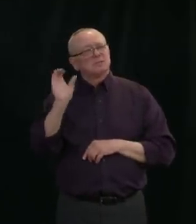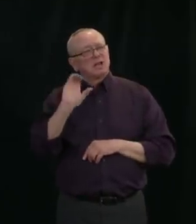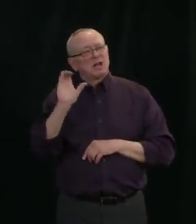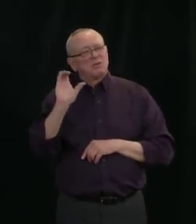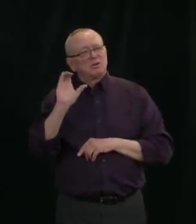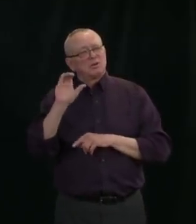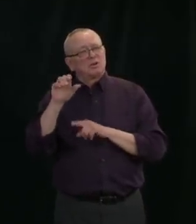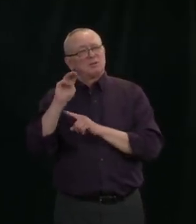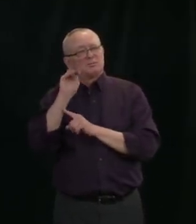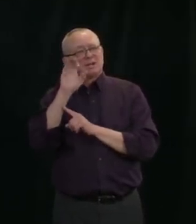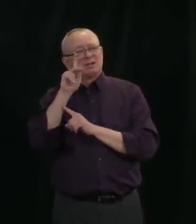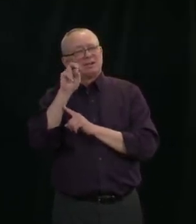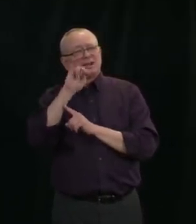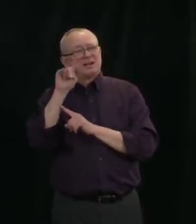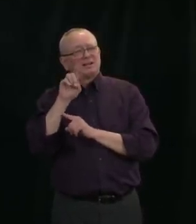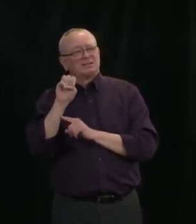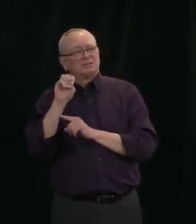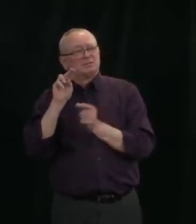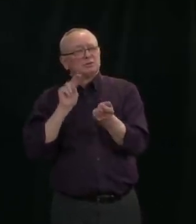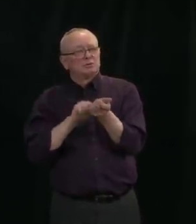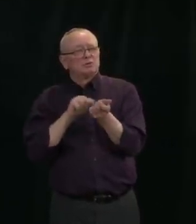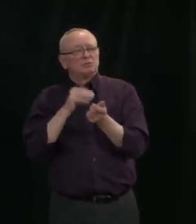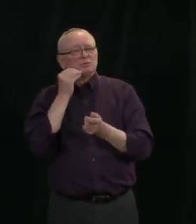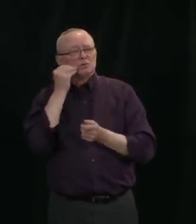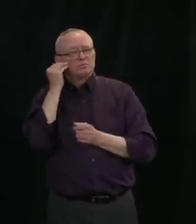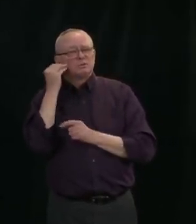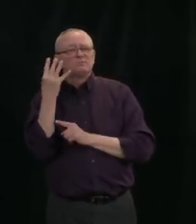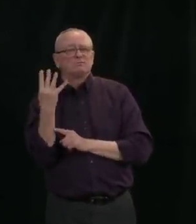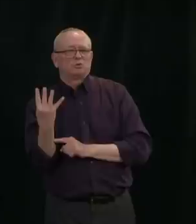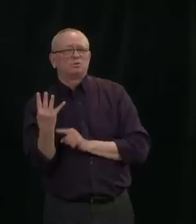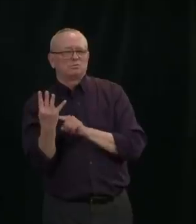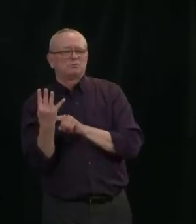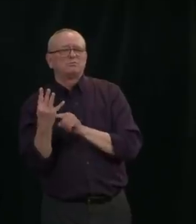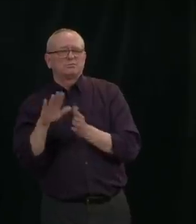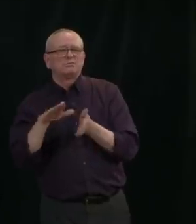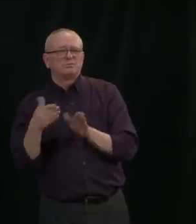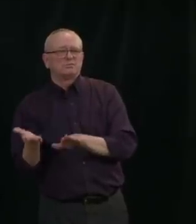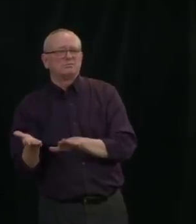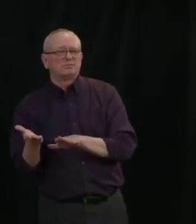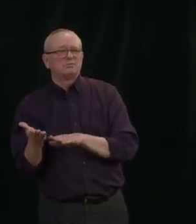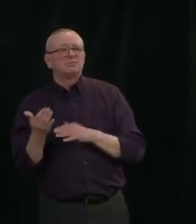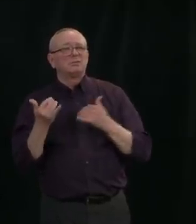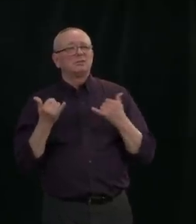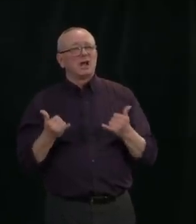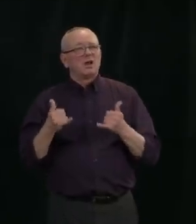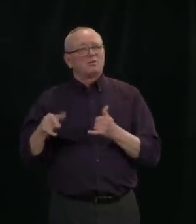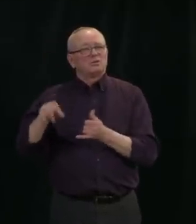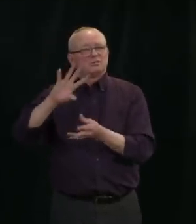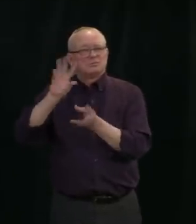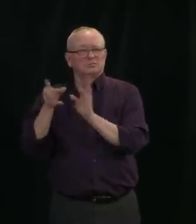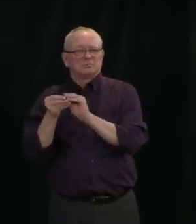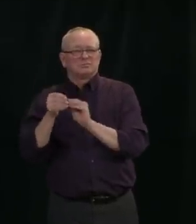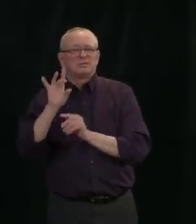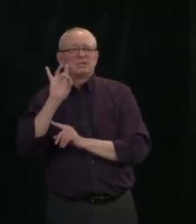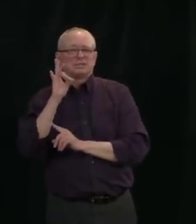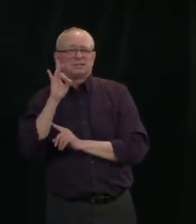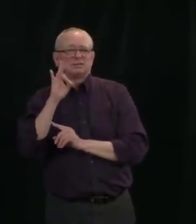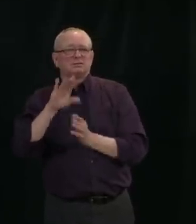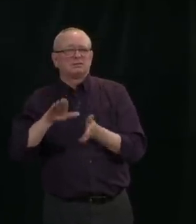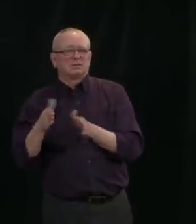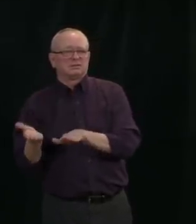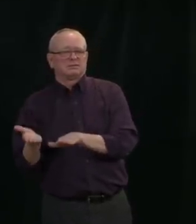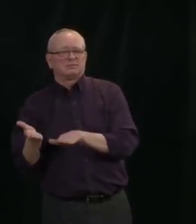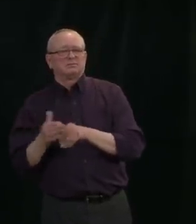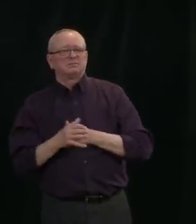There are now eight deaths related to COVID-19 at this facility. Today's reported deaths also